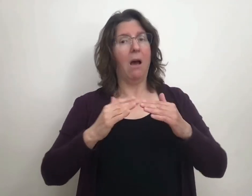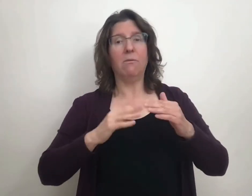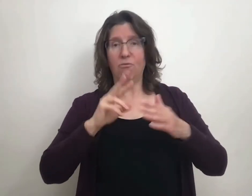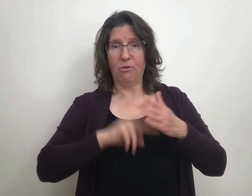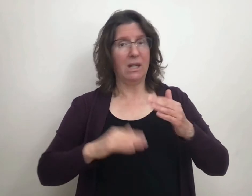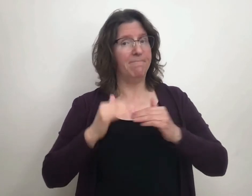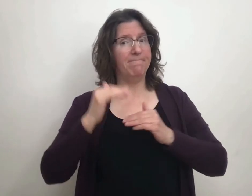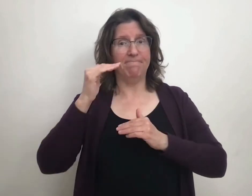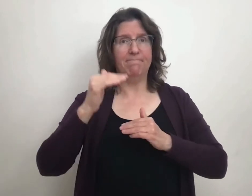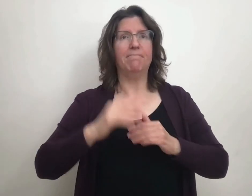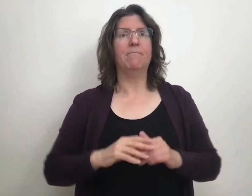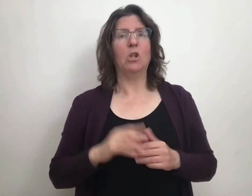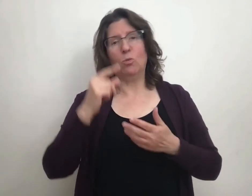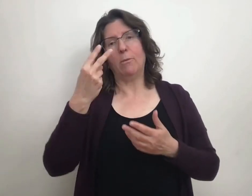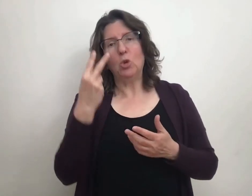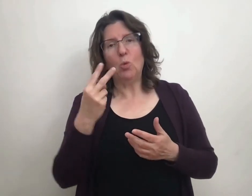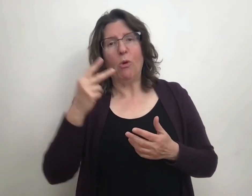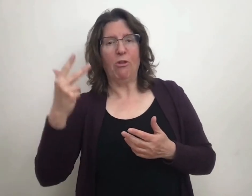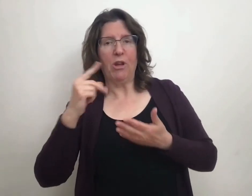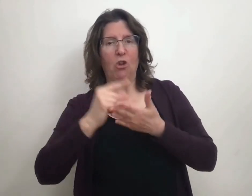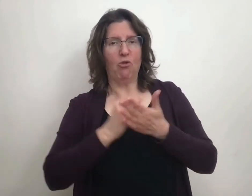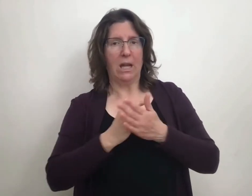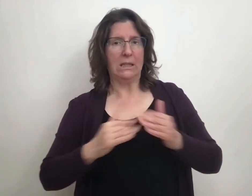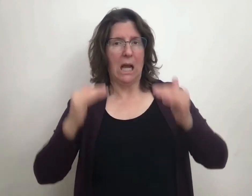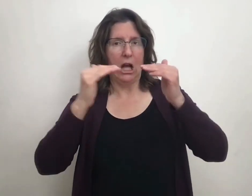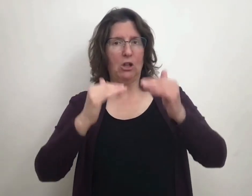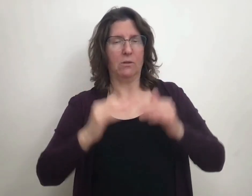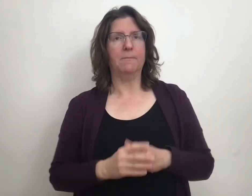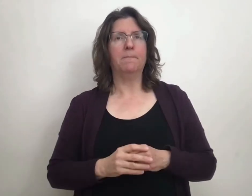stuck at. I would say that they were reading at two or three grades higher.